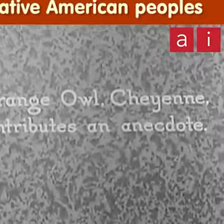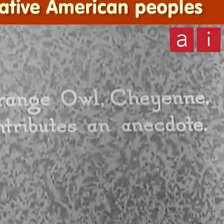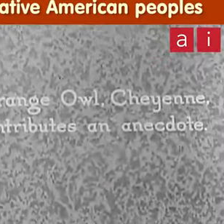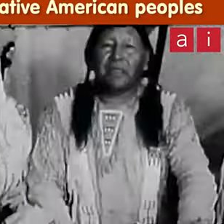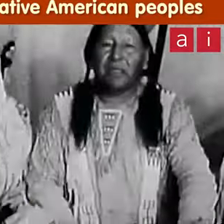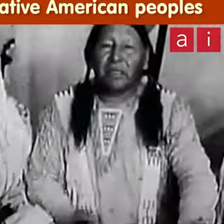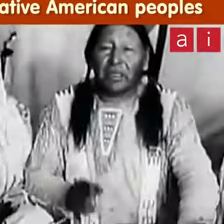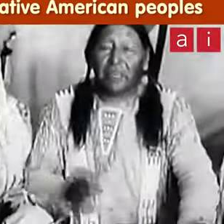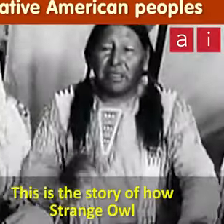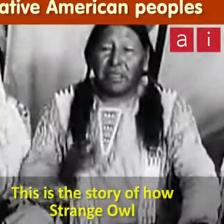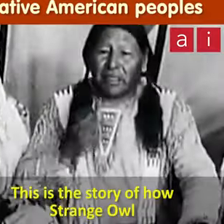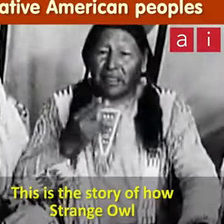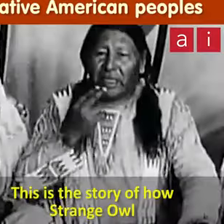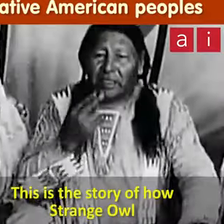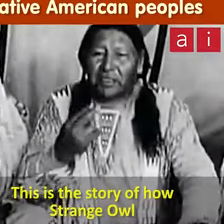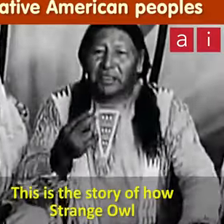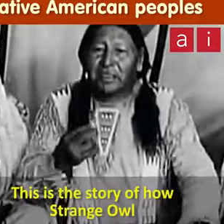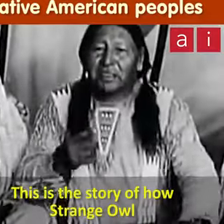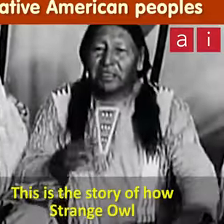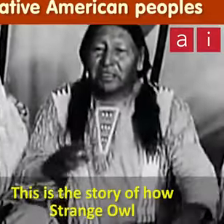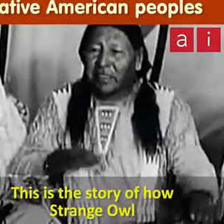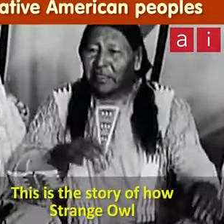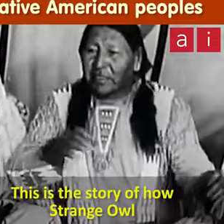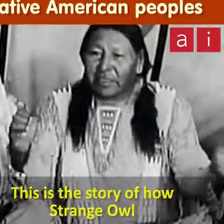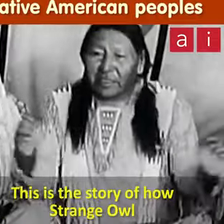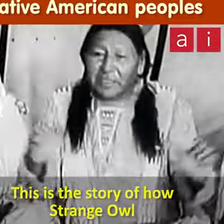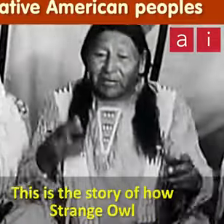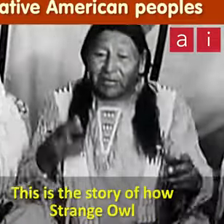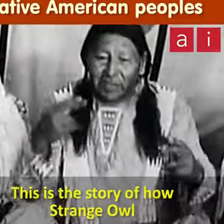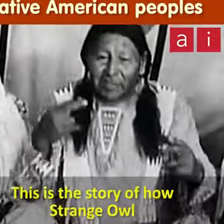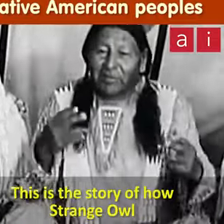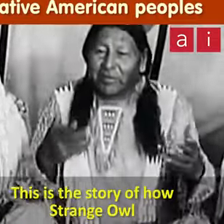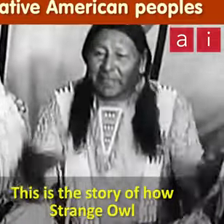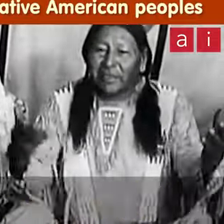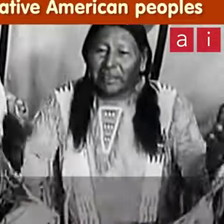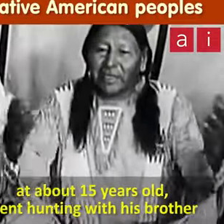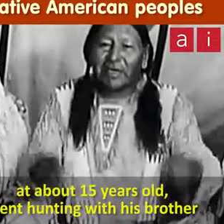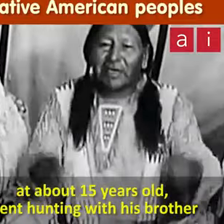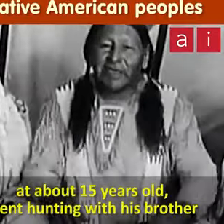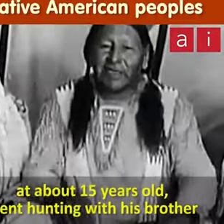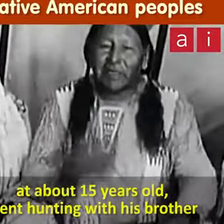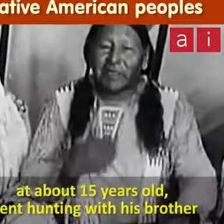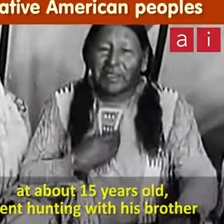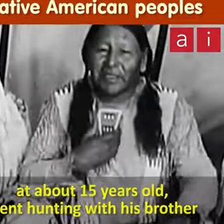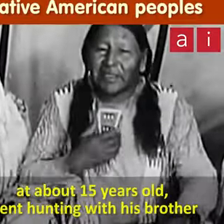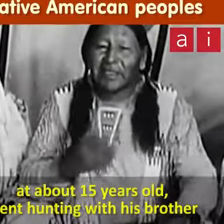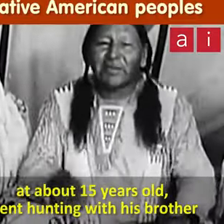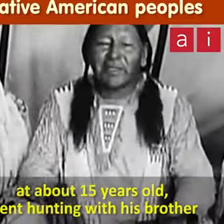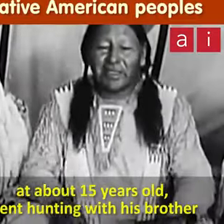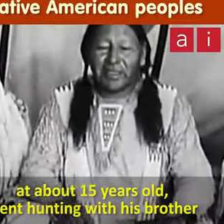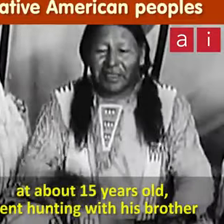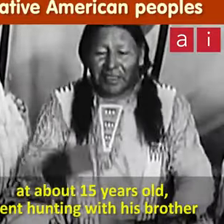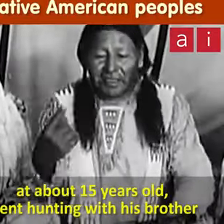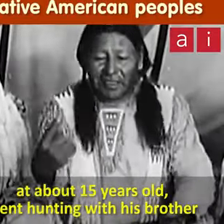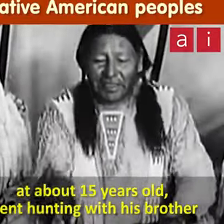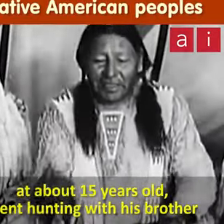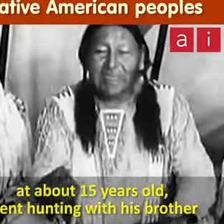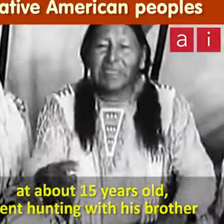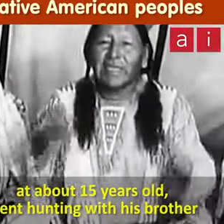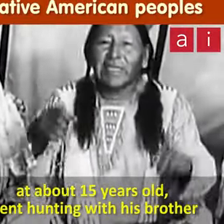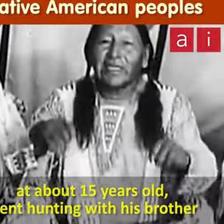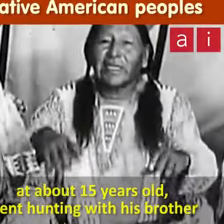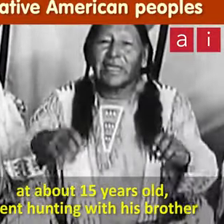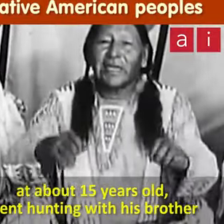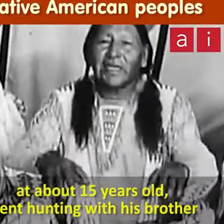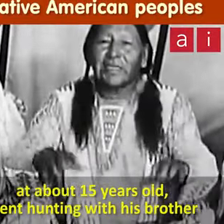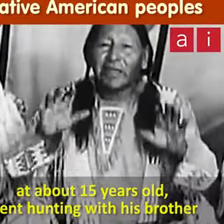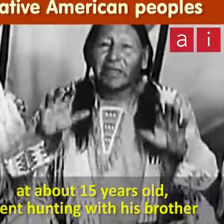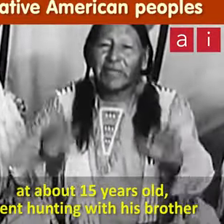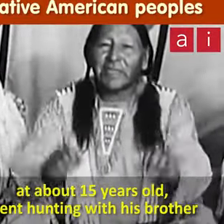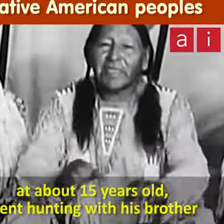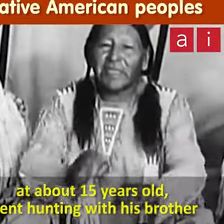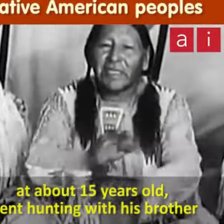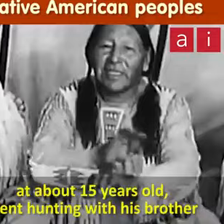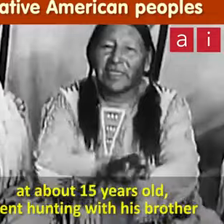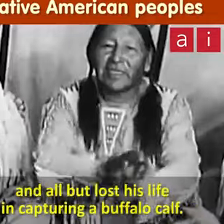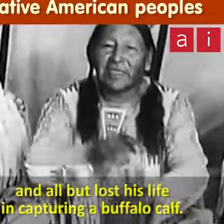This is the story of a stranger owl, about 15 years old, and coming with his brother, the dog that